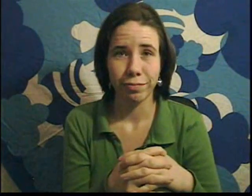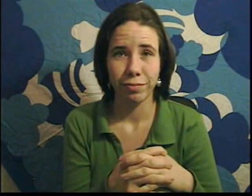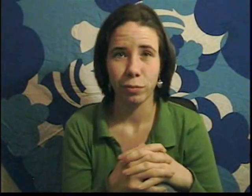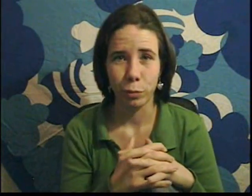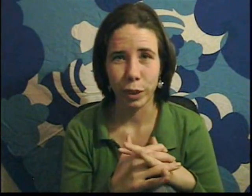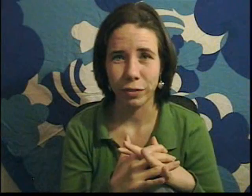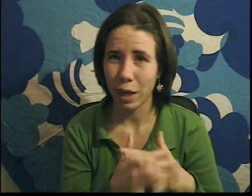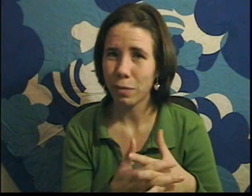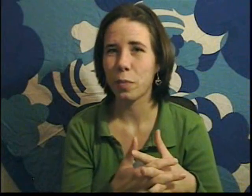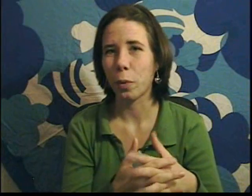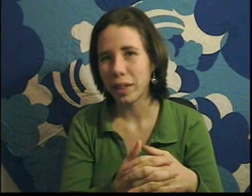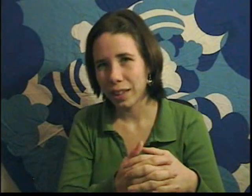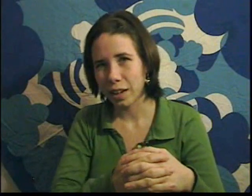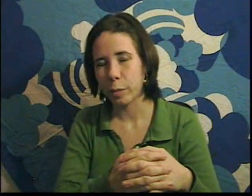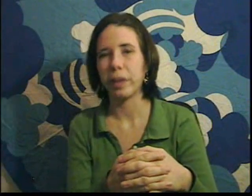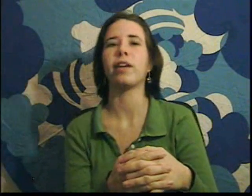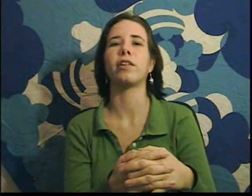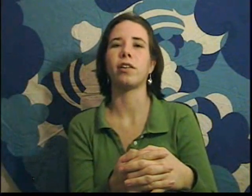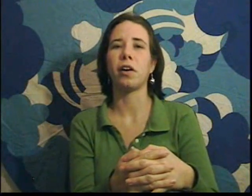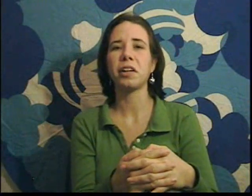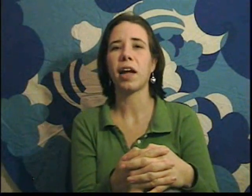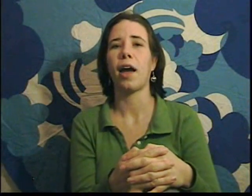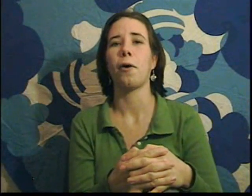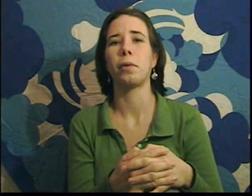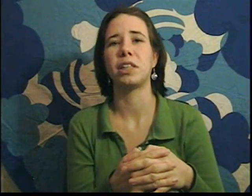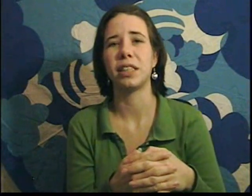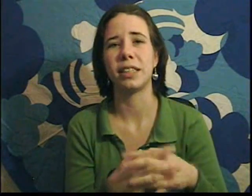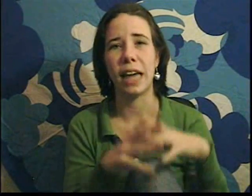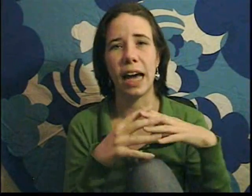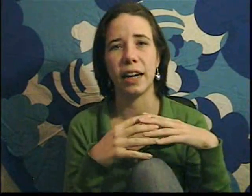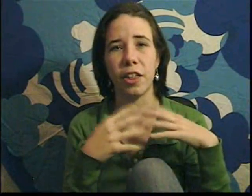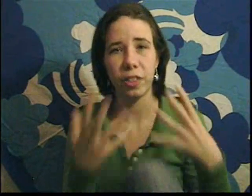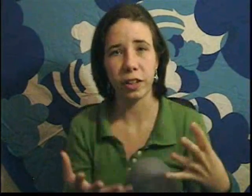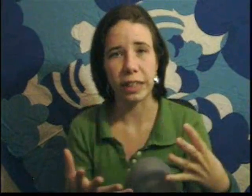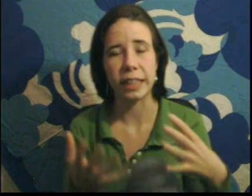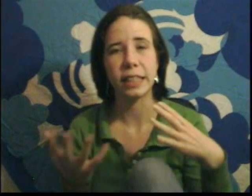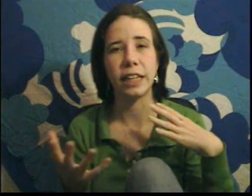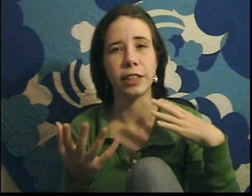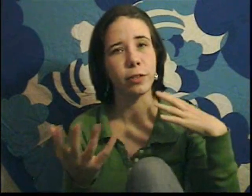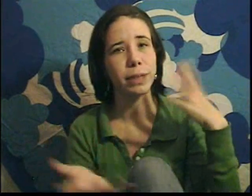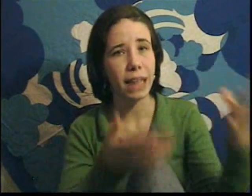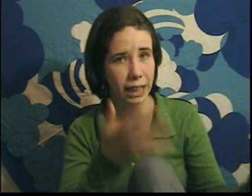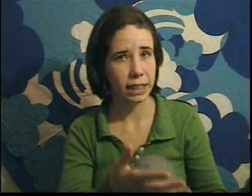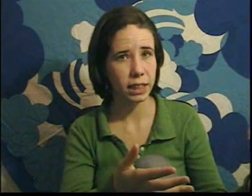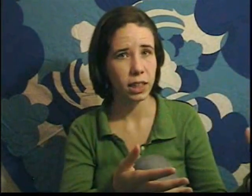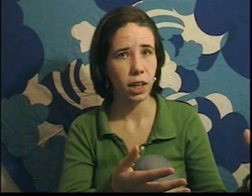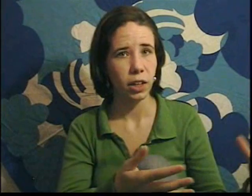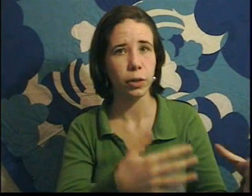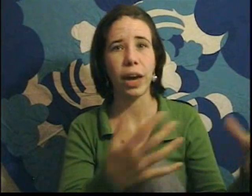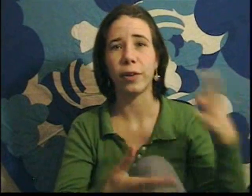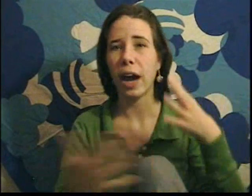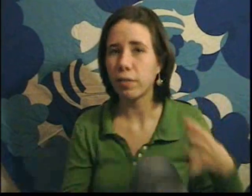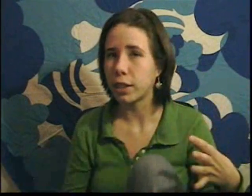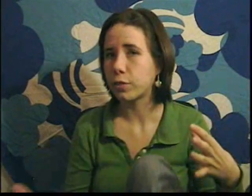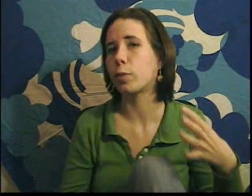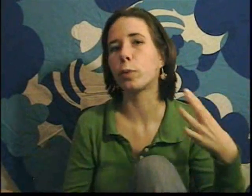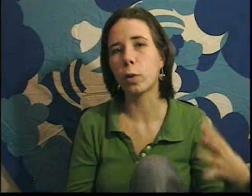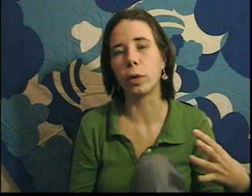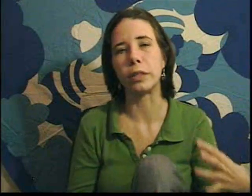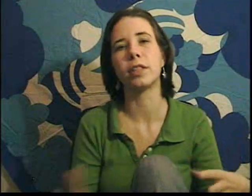So we've come to the point that I've been making all along, which is that a theory is an idea from science. You gather evidence from the real world